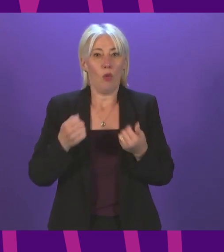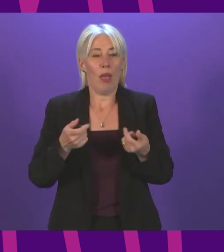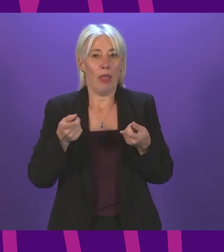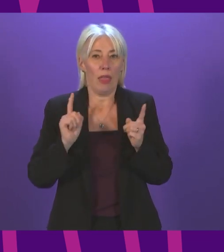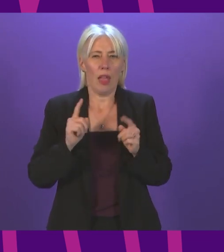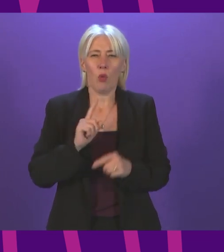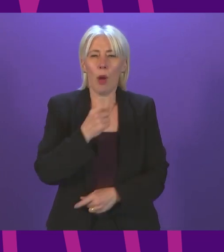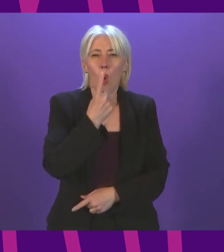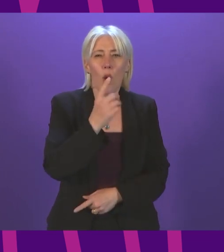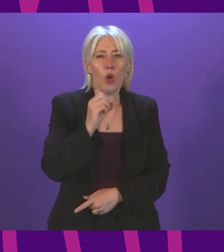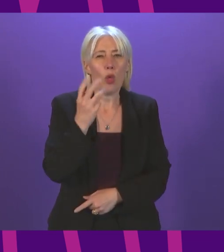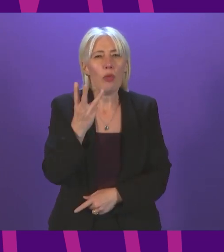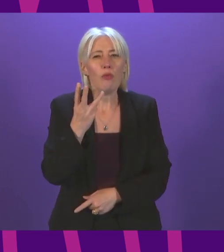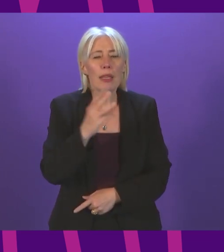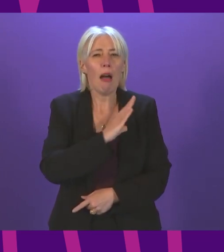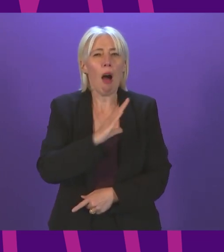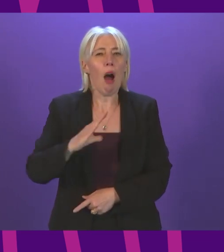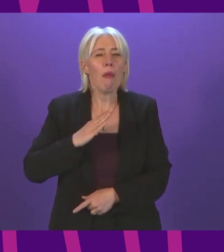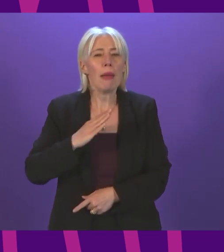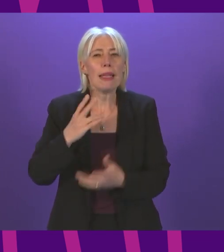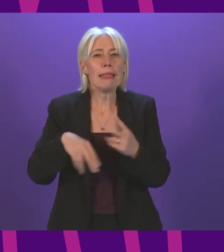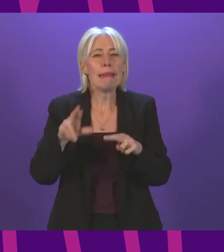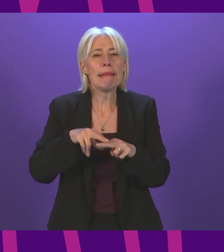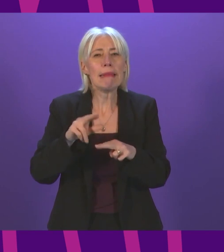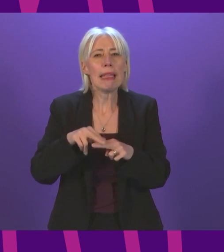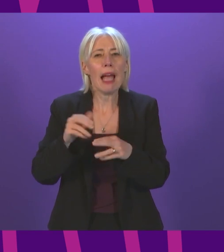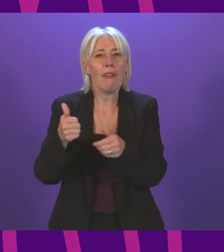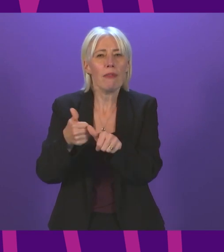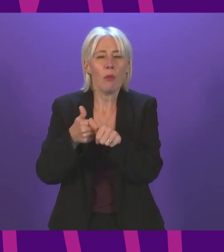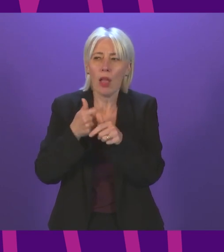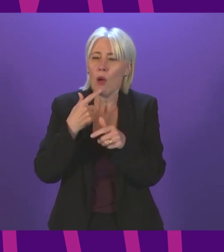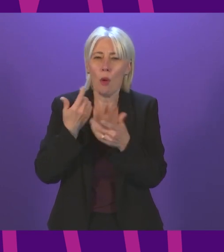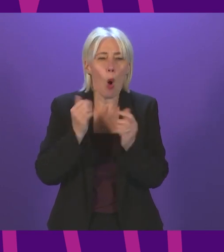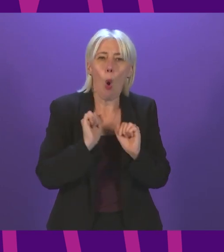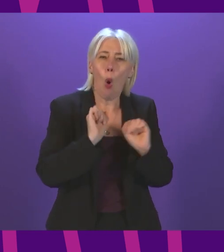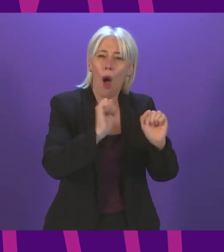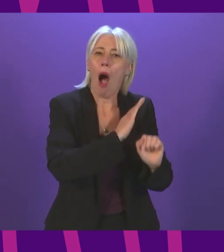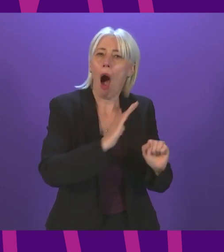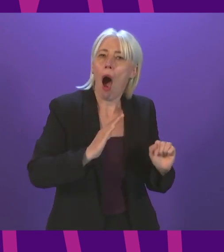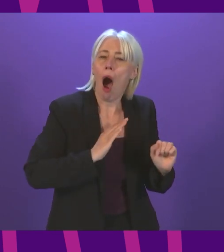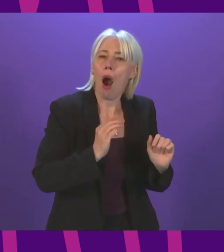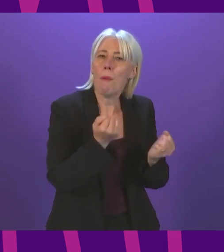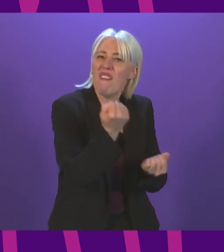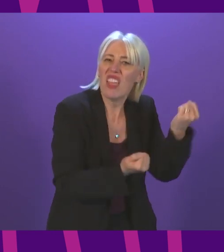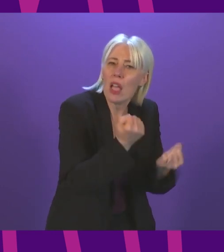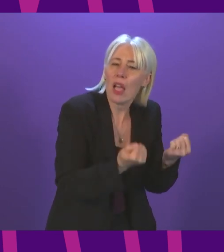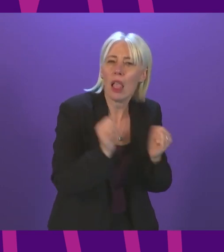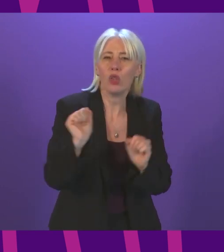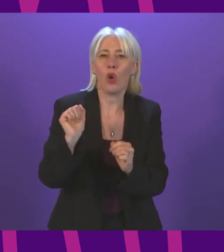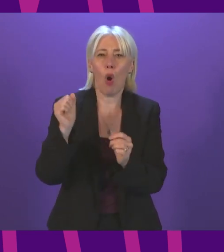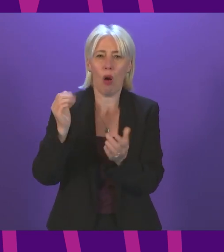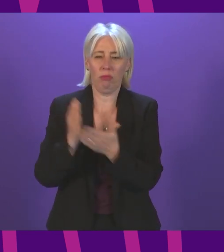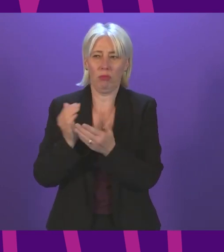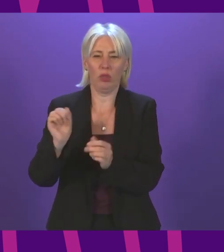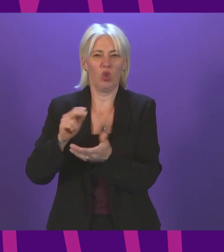about the 103 military staff who are going to be helping. For example, will they be driving their own vehicles or normal ambulances? And will